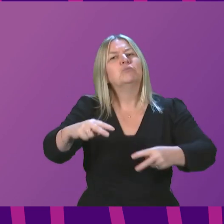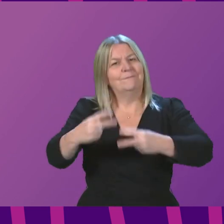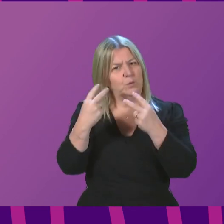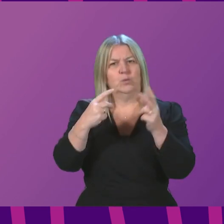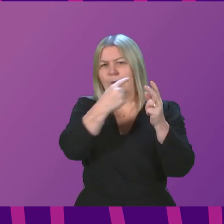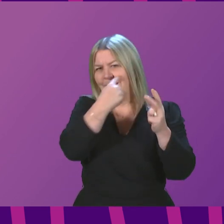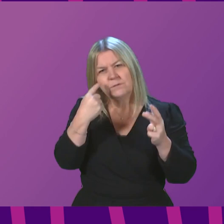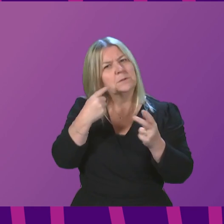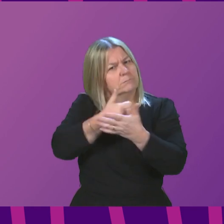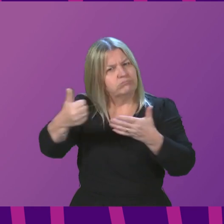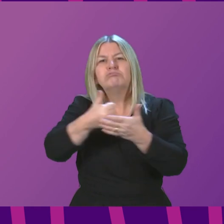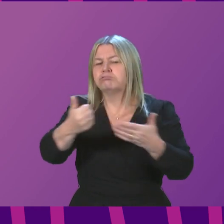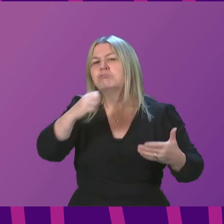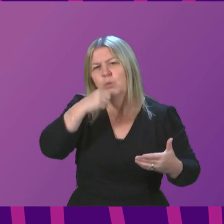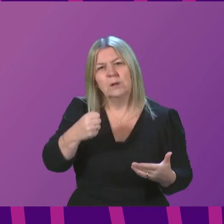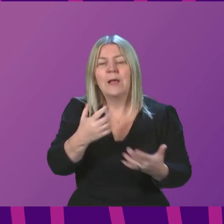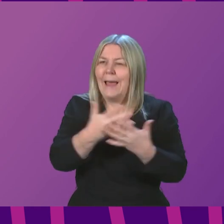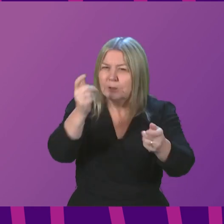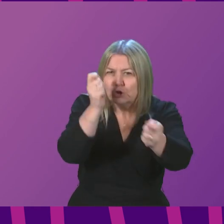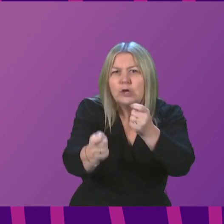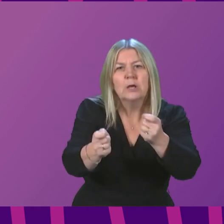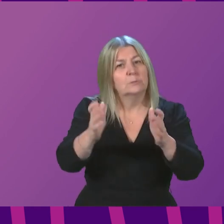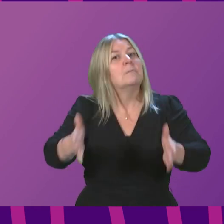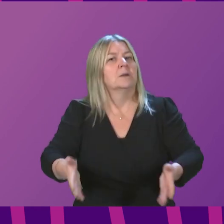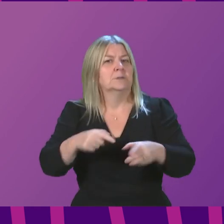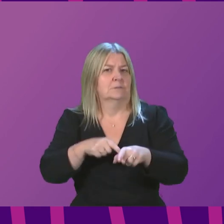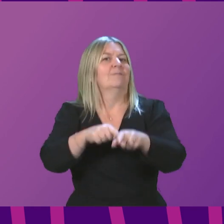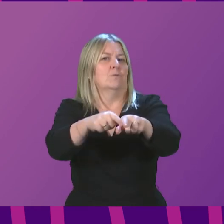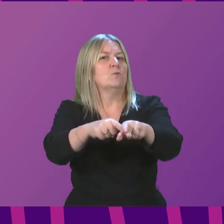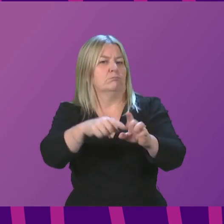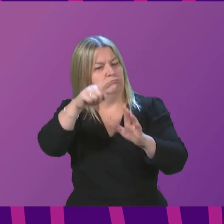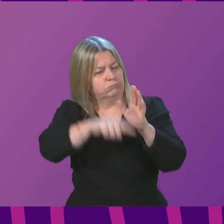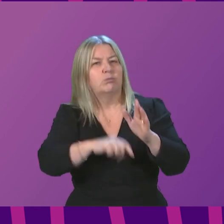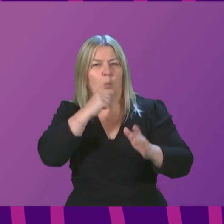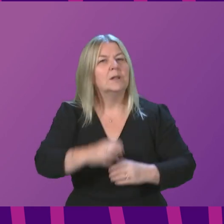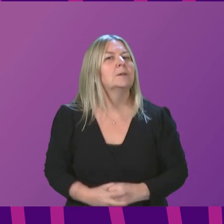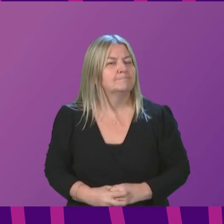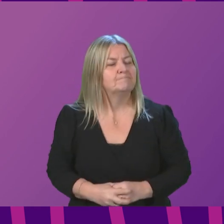and advise on any required changes through the COVID-19 nosocomial review group.